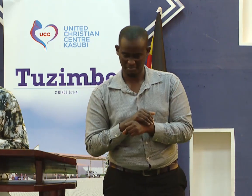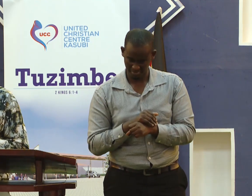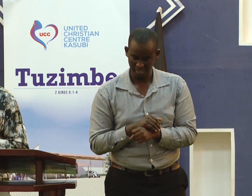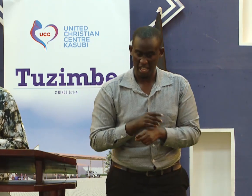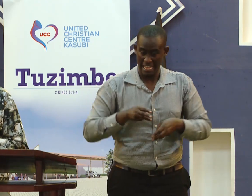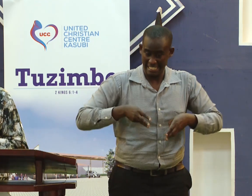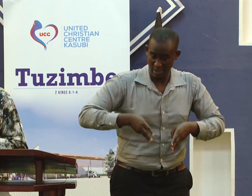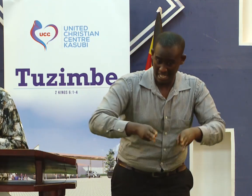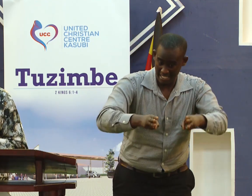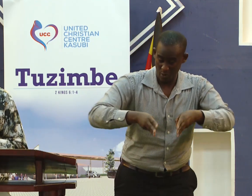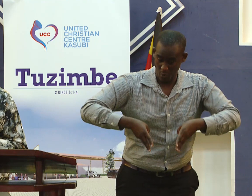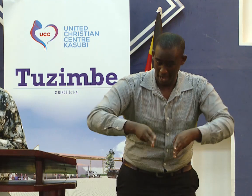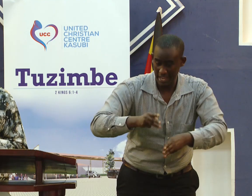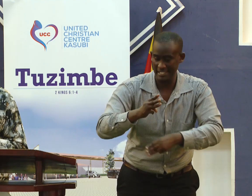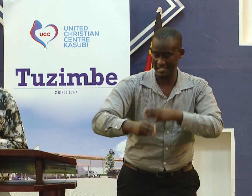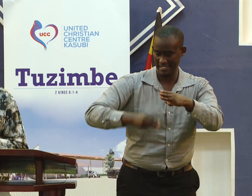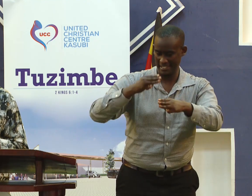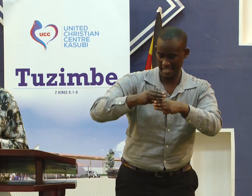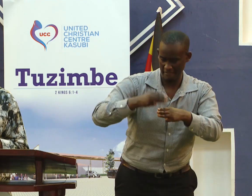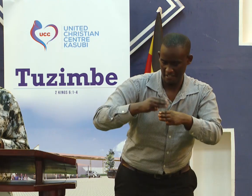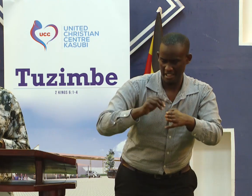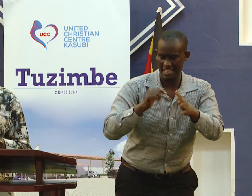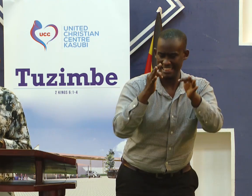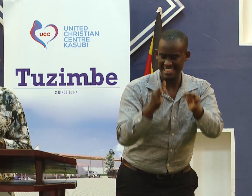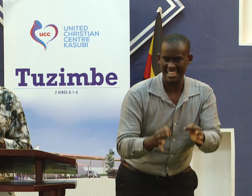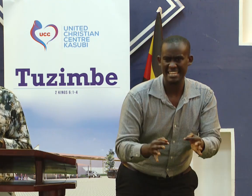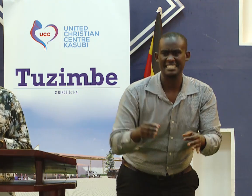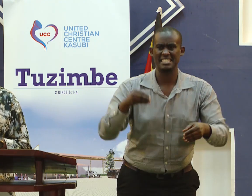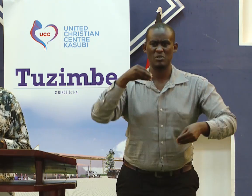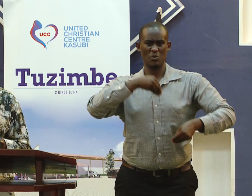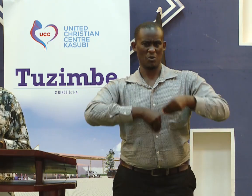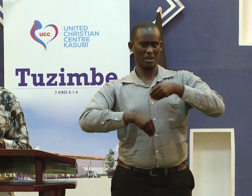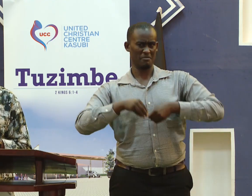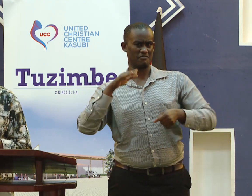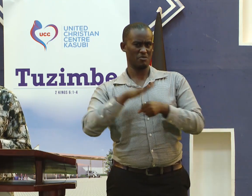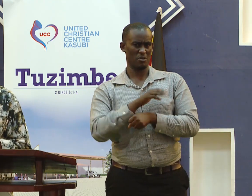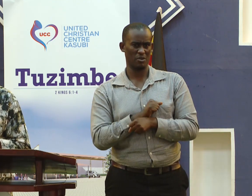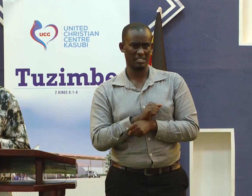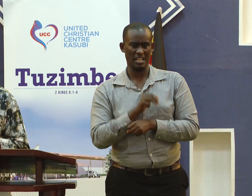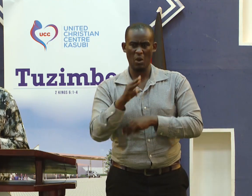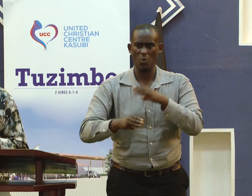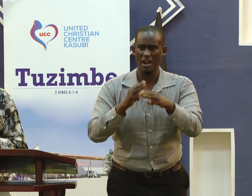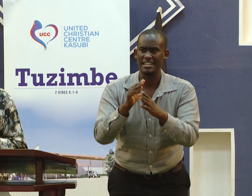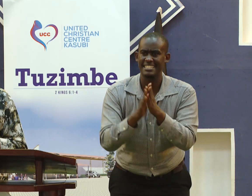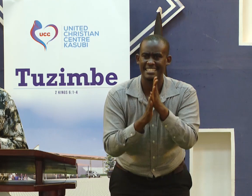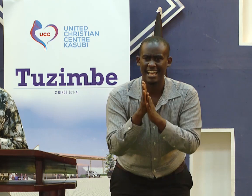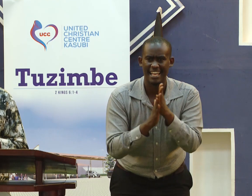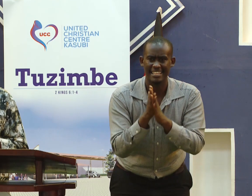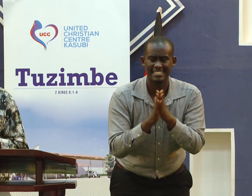And ways the world runs things is corrupted. What the world desires,